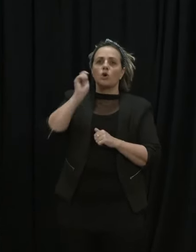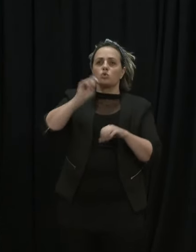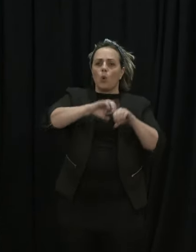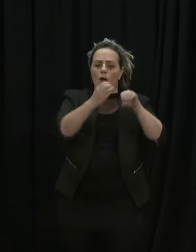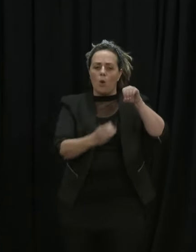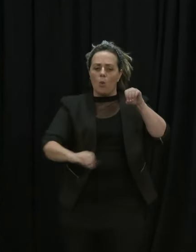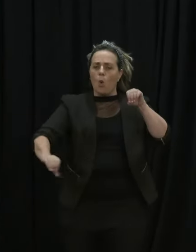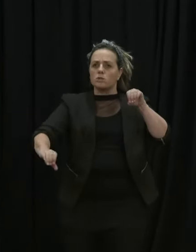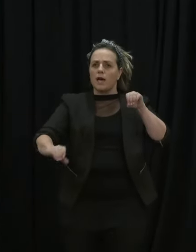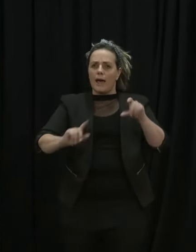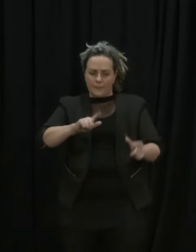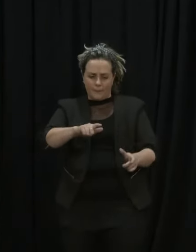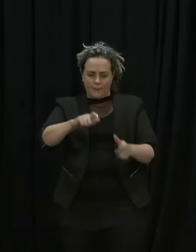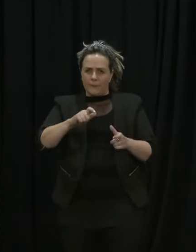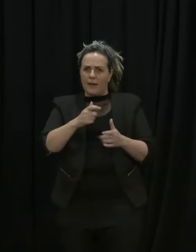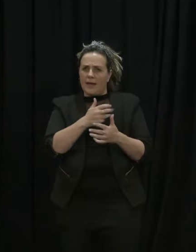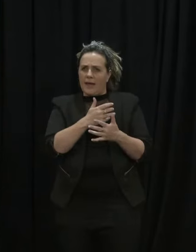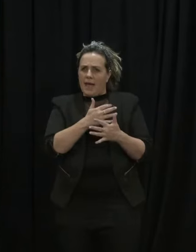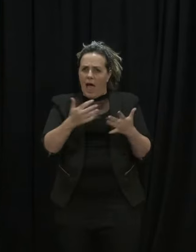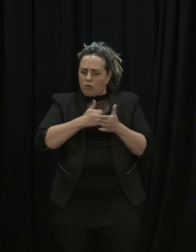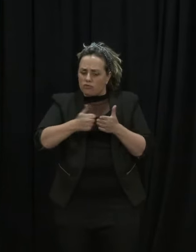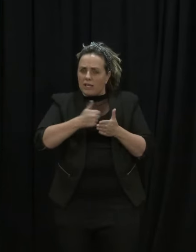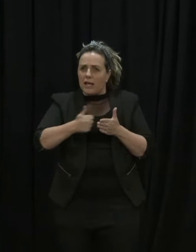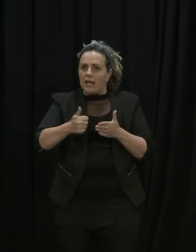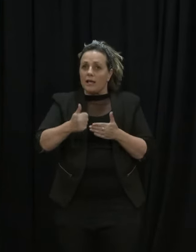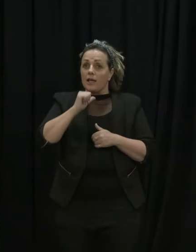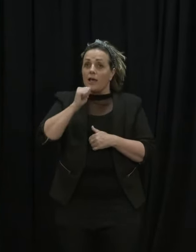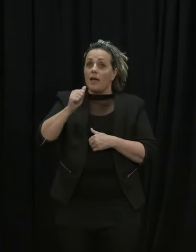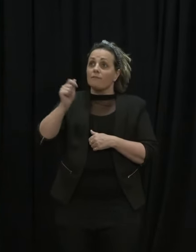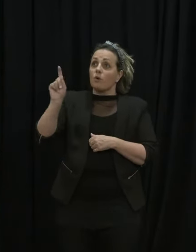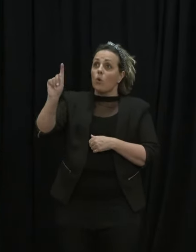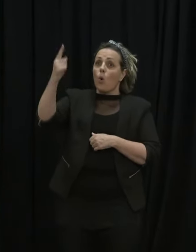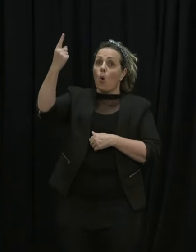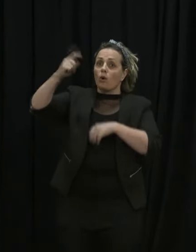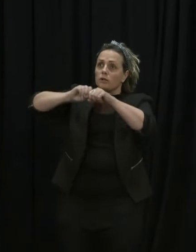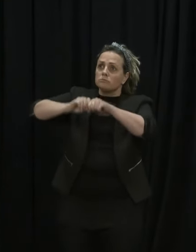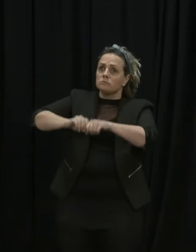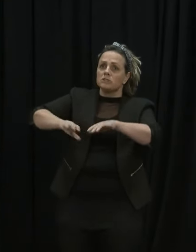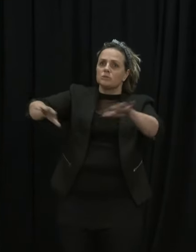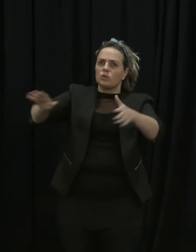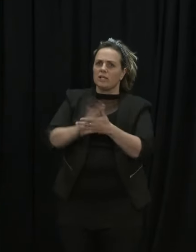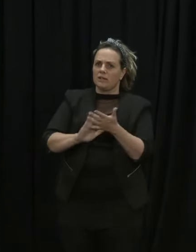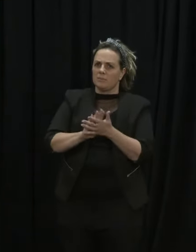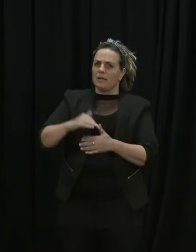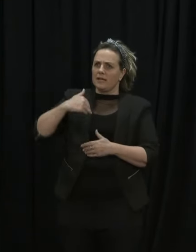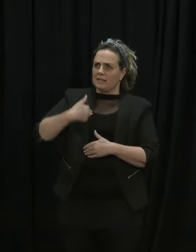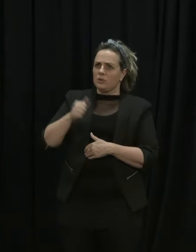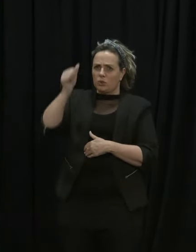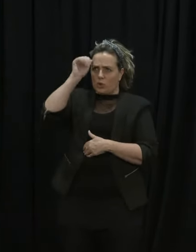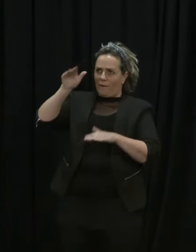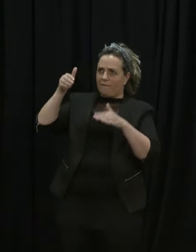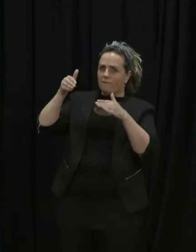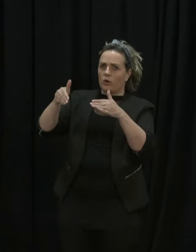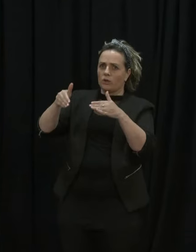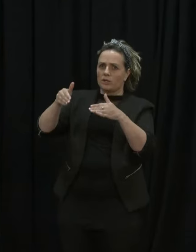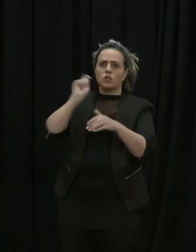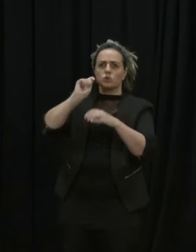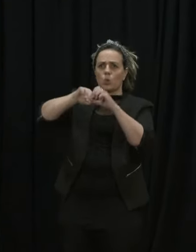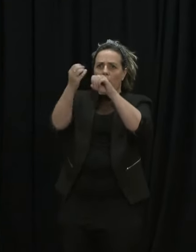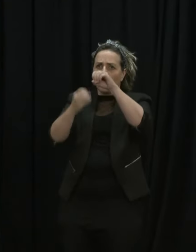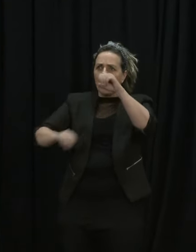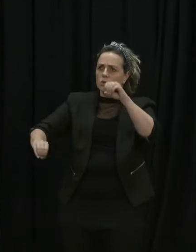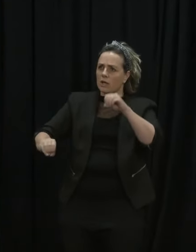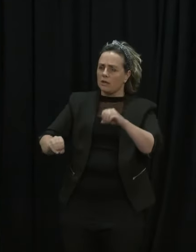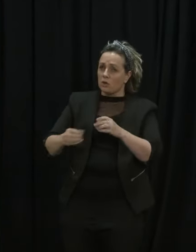being done around the country? Obviously, as there are more cases in Auckland, the chances of it leaking out should be more focused on that. Can you tell us how often the